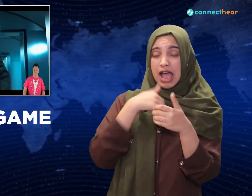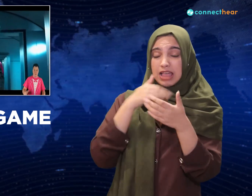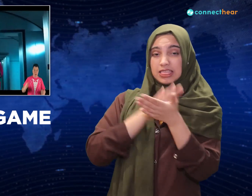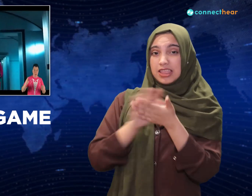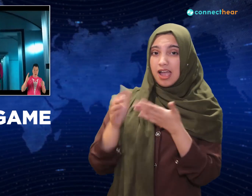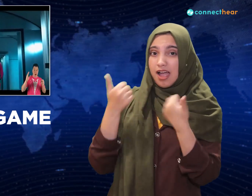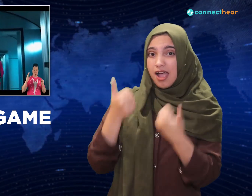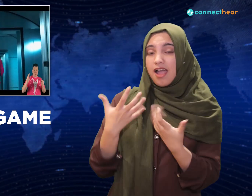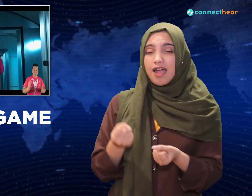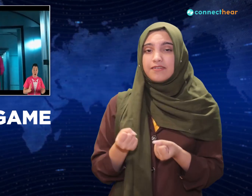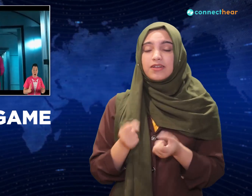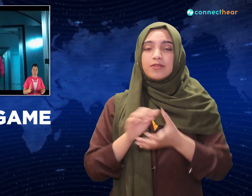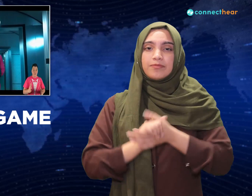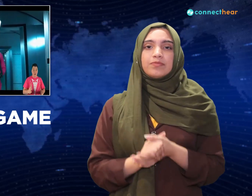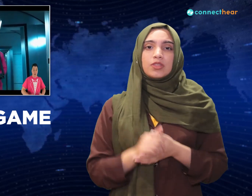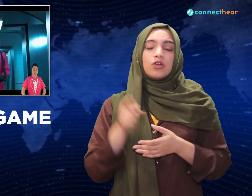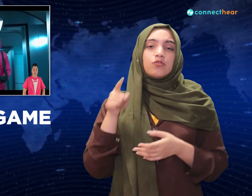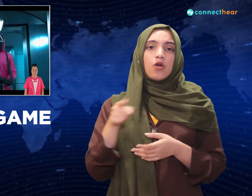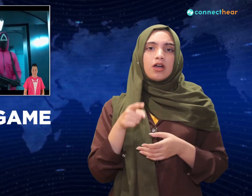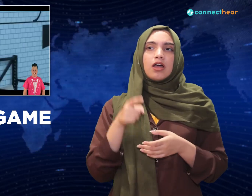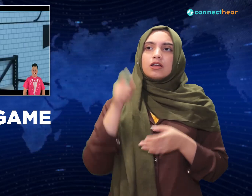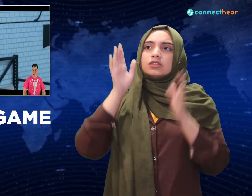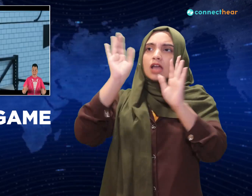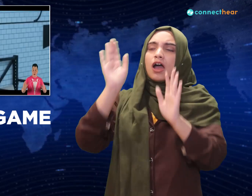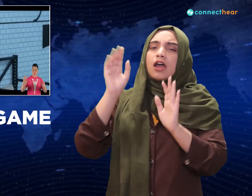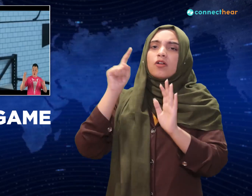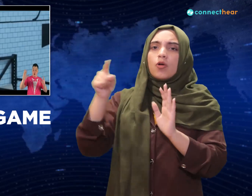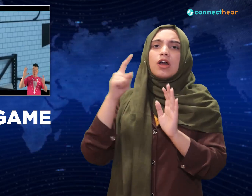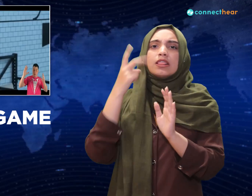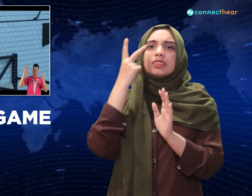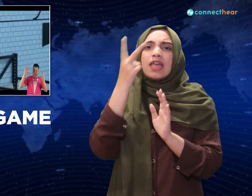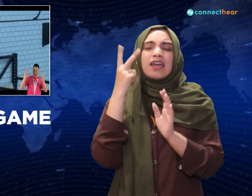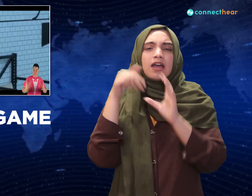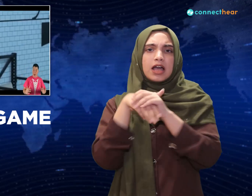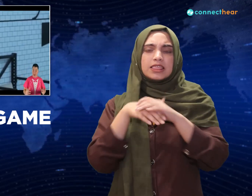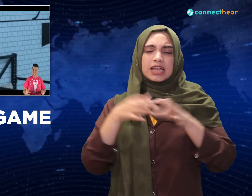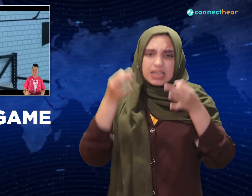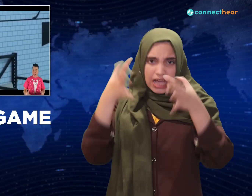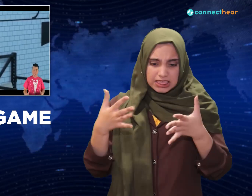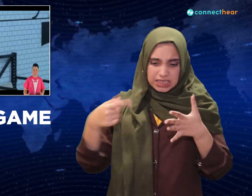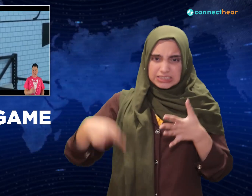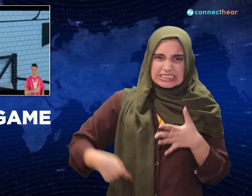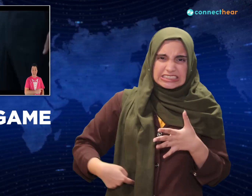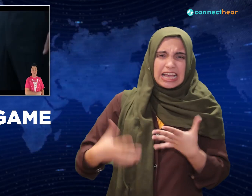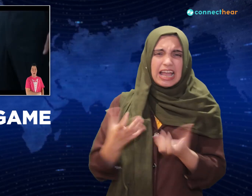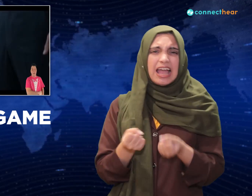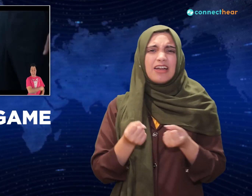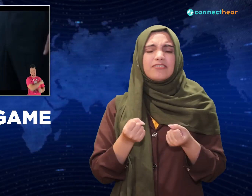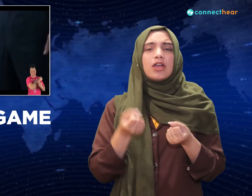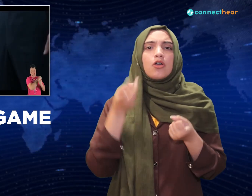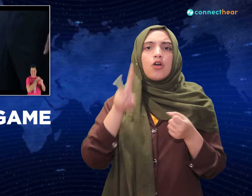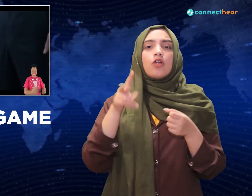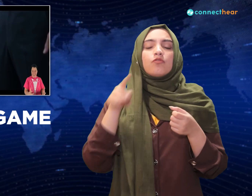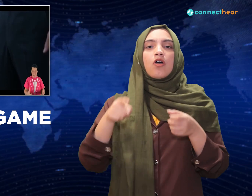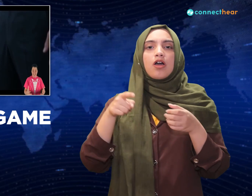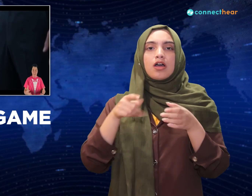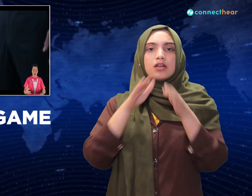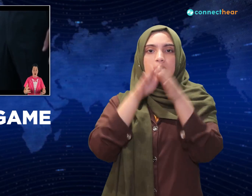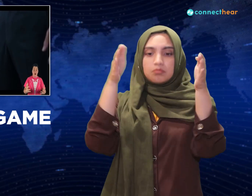bring a coffin, cuz Sangwoo was faking asleep. He killed her.